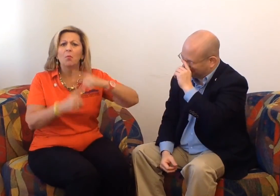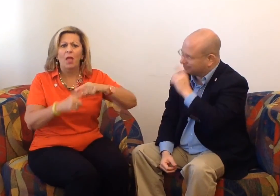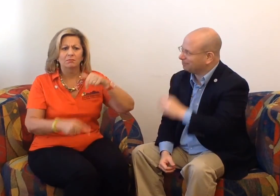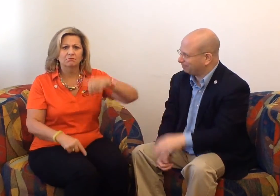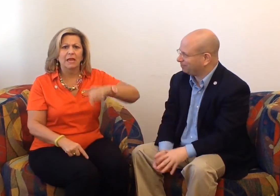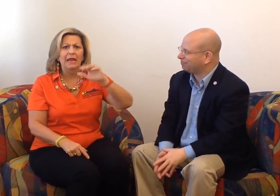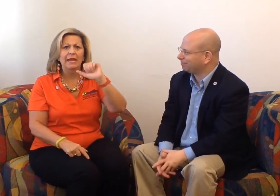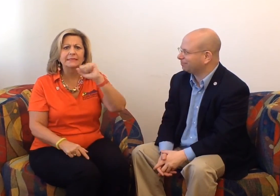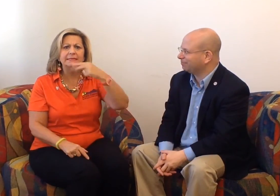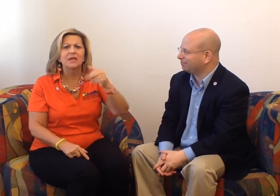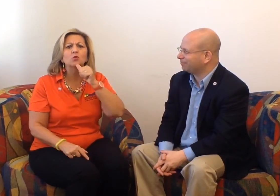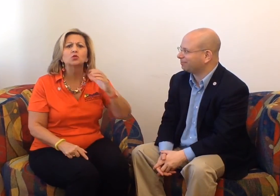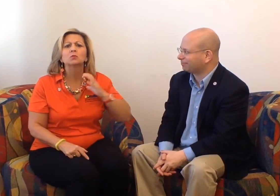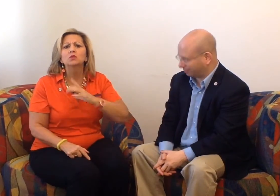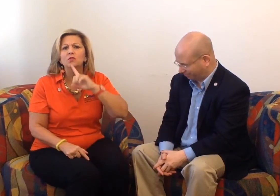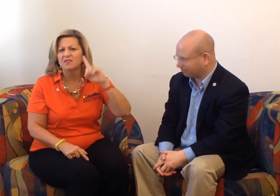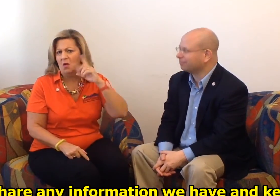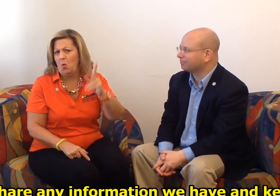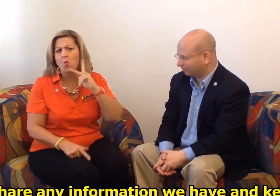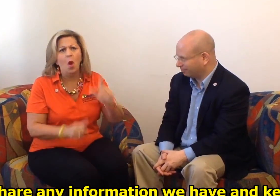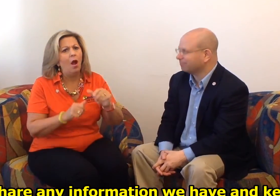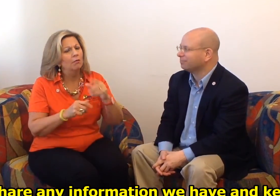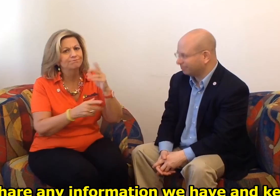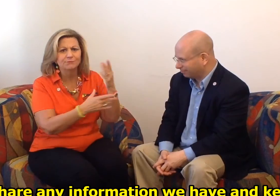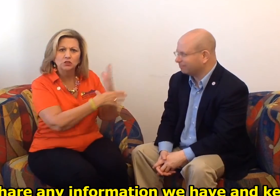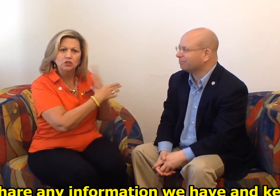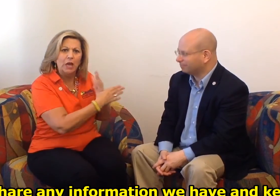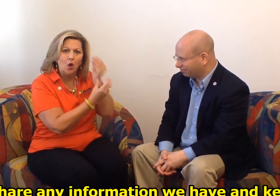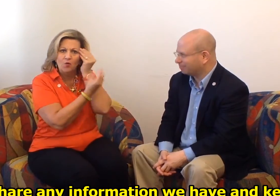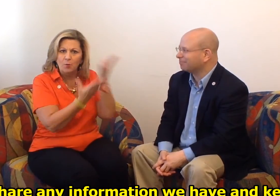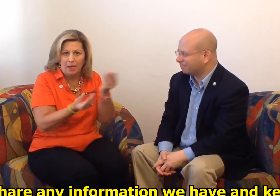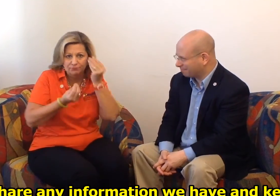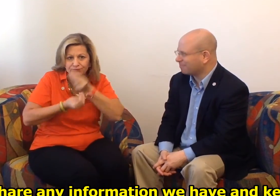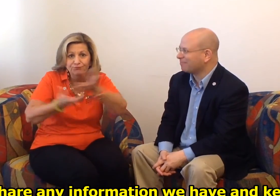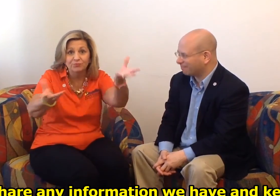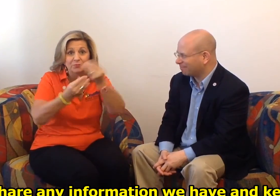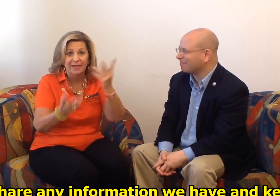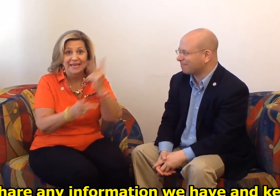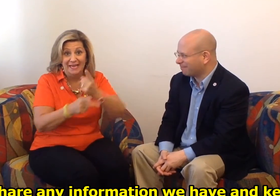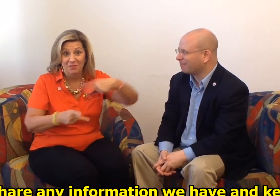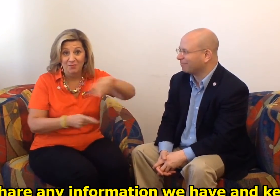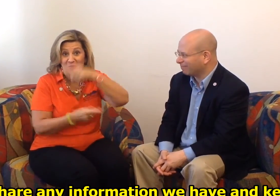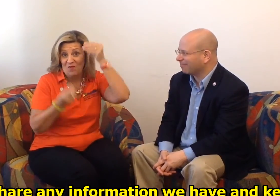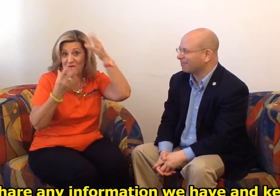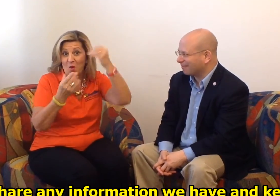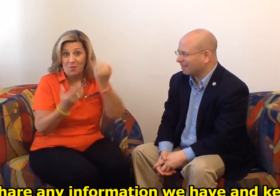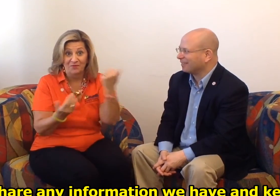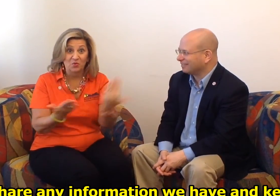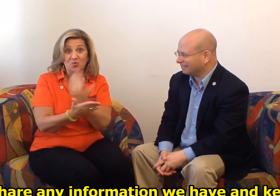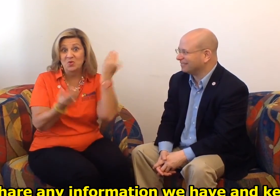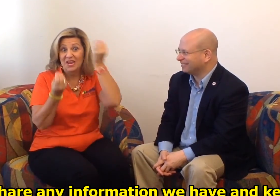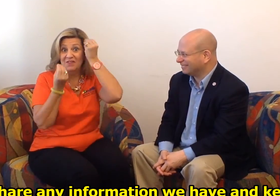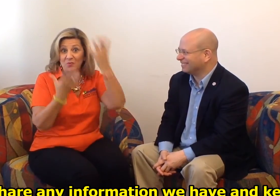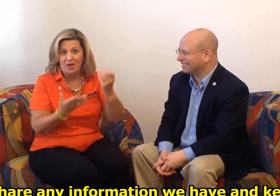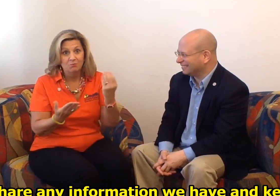ACDHH's website as well. We will share any information we have and keep you in the loop with updates and information about more activities.